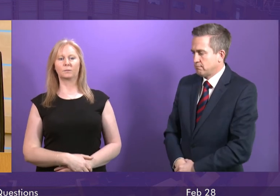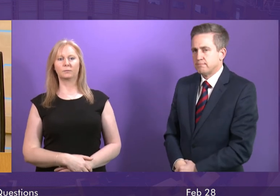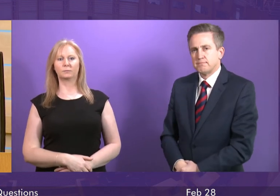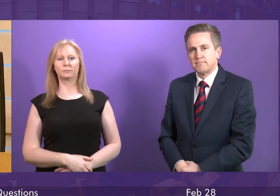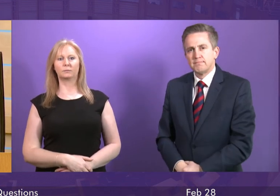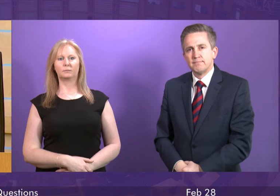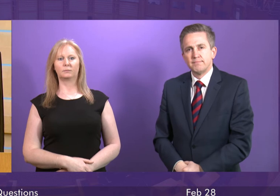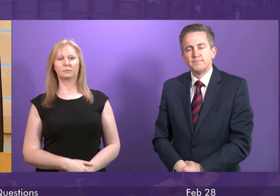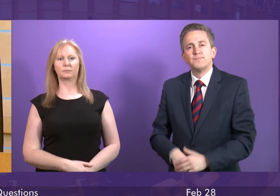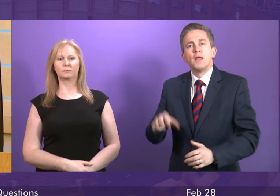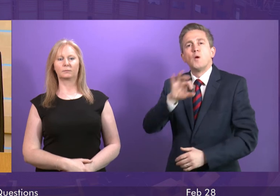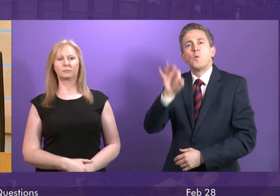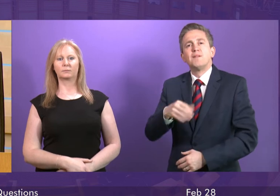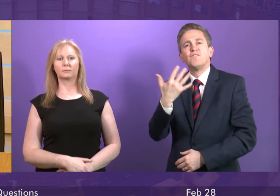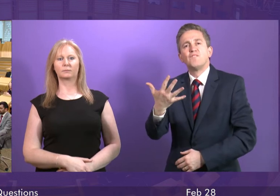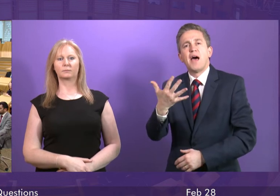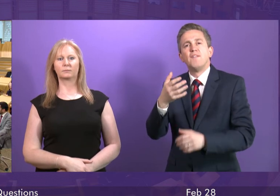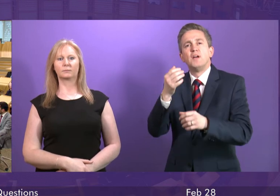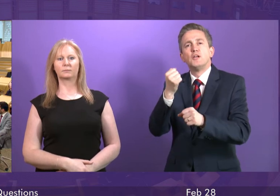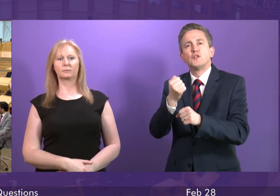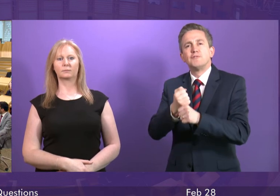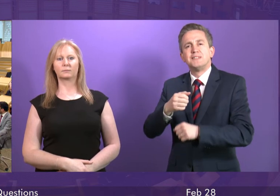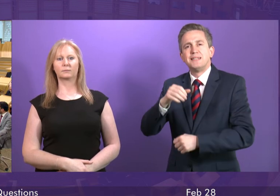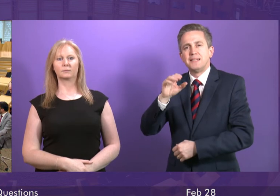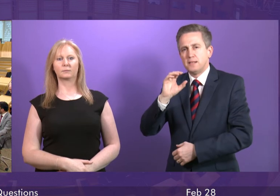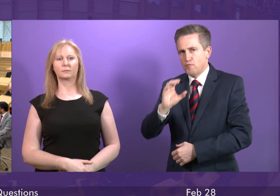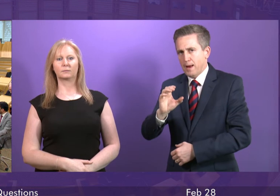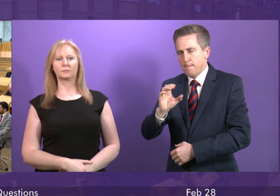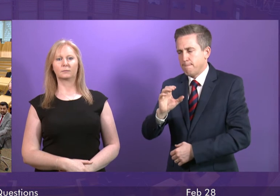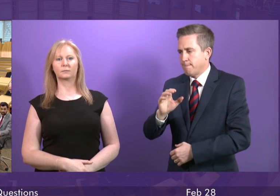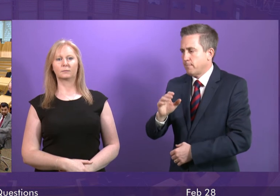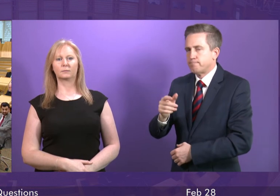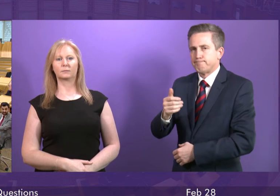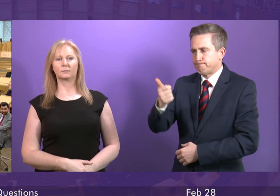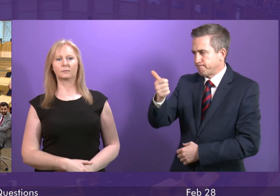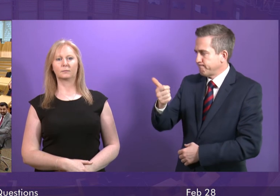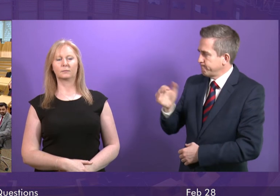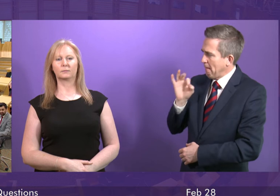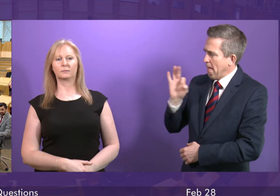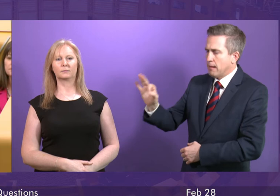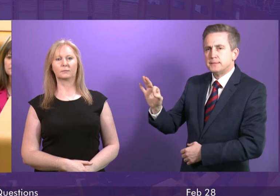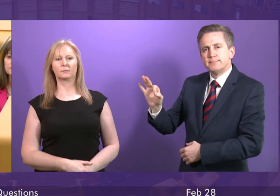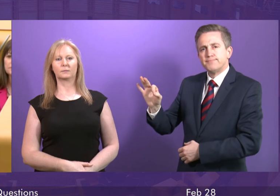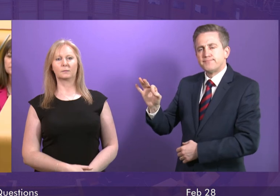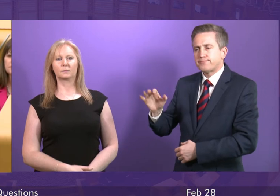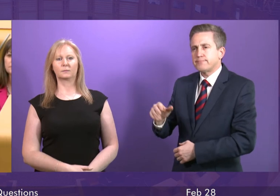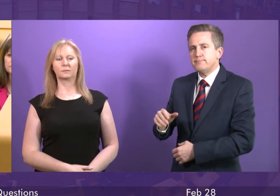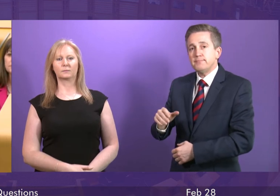Thank you. you. Question number five, Christine Graham. Thank you, Presiding Officer. To ask the First Minister whether the Scottish Government is